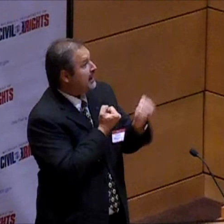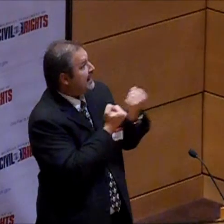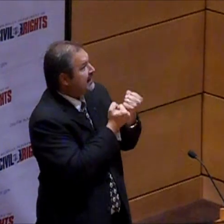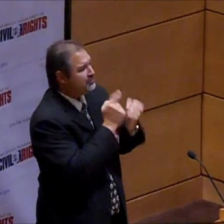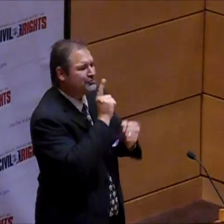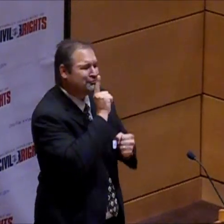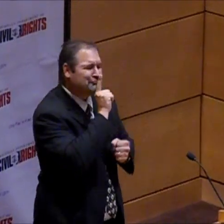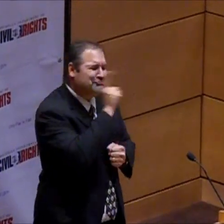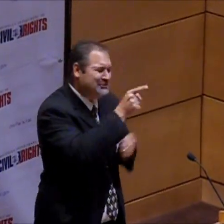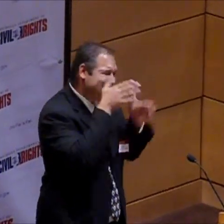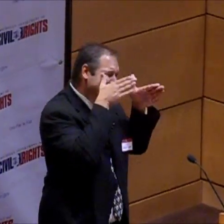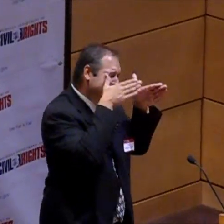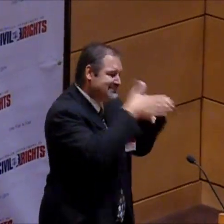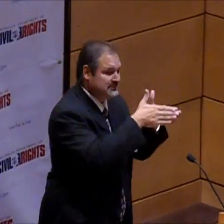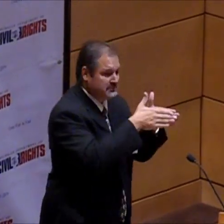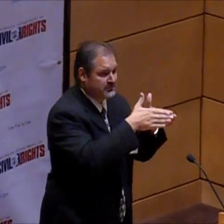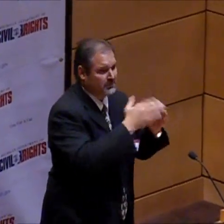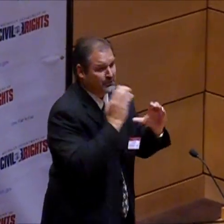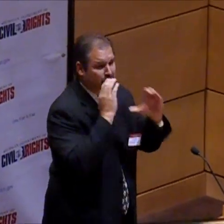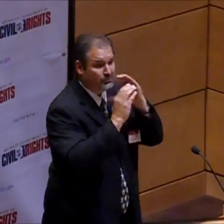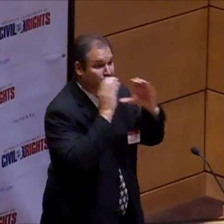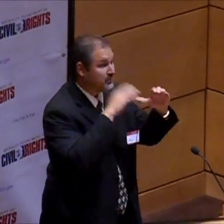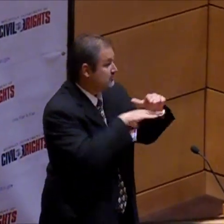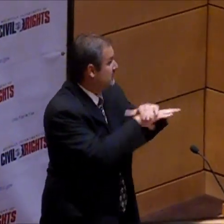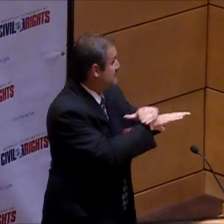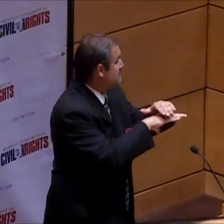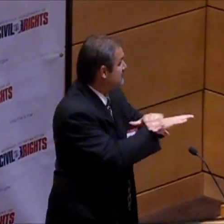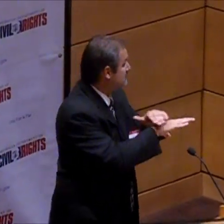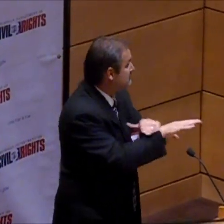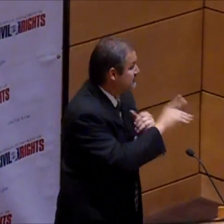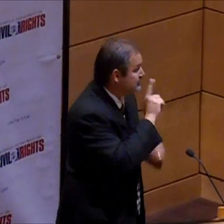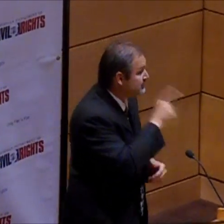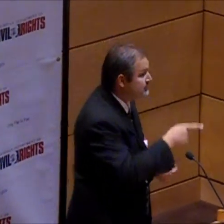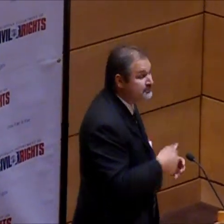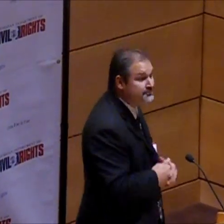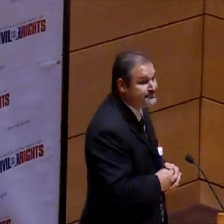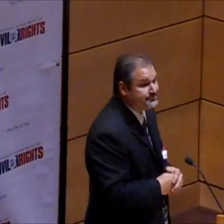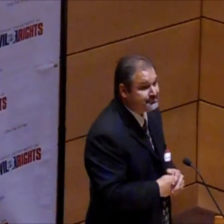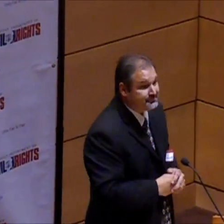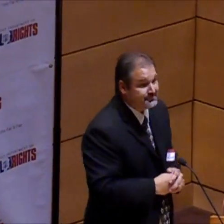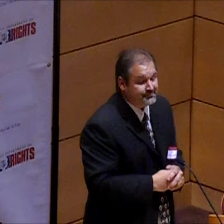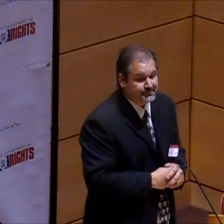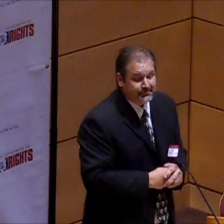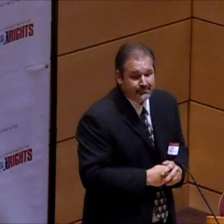Most of the time, our advocates are really focused on accessibility of intercommunication.